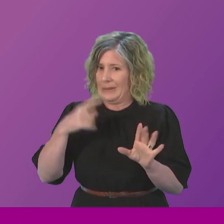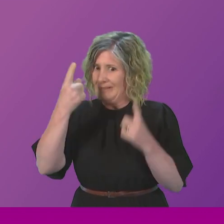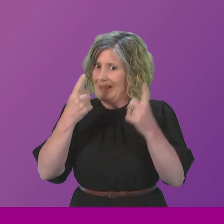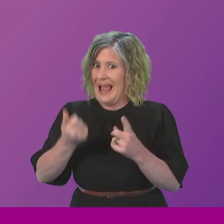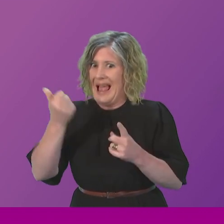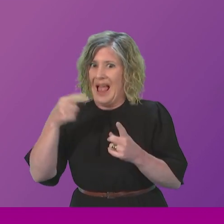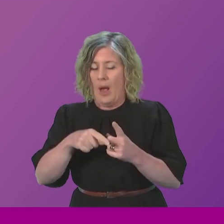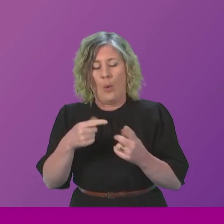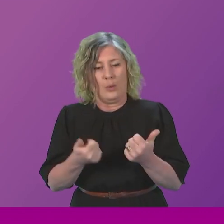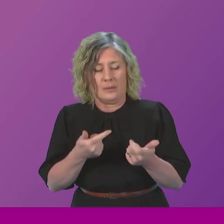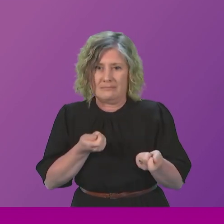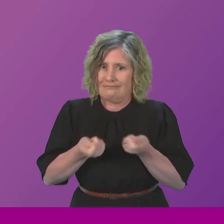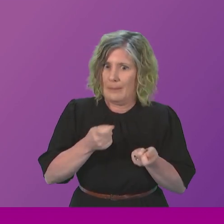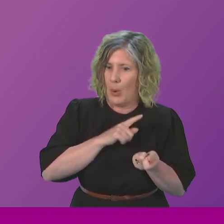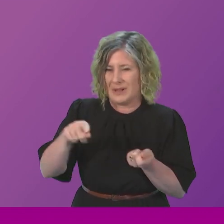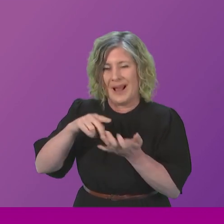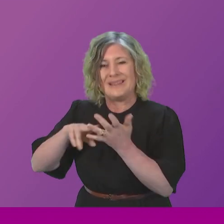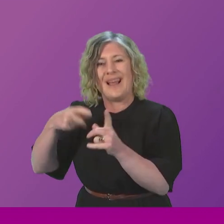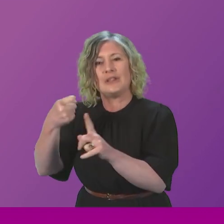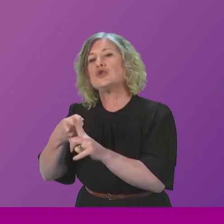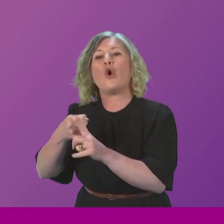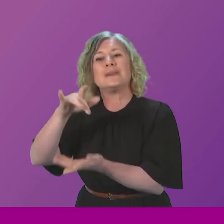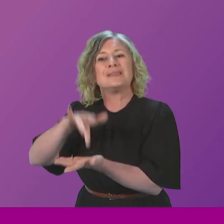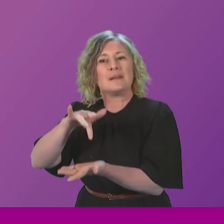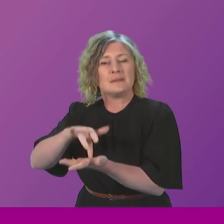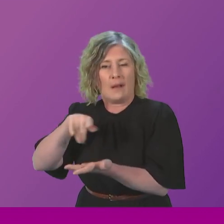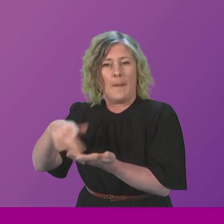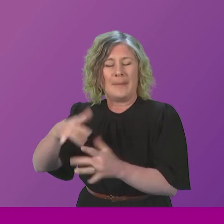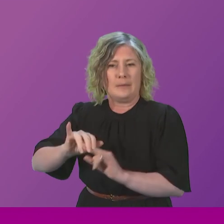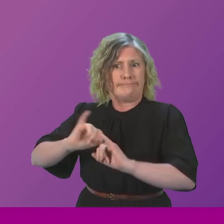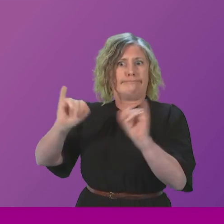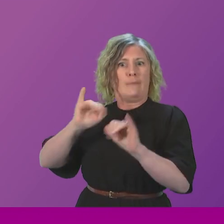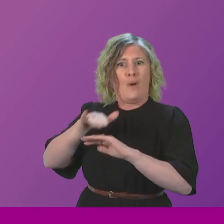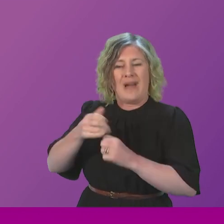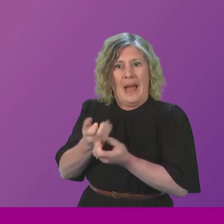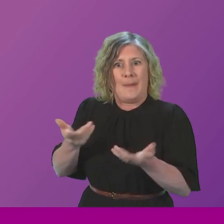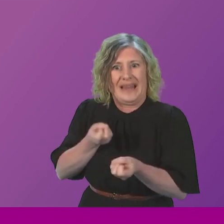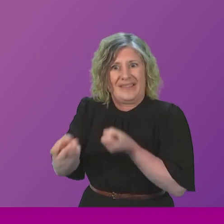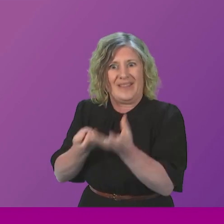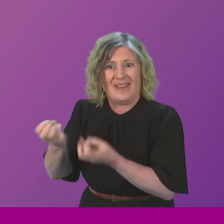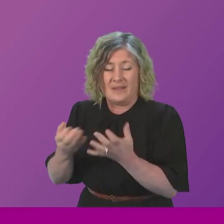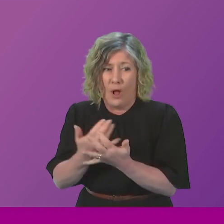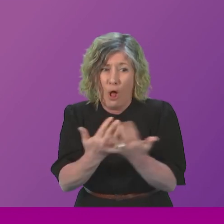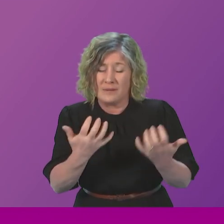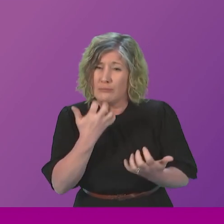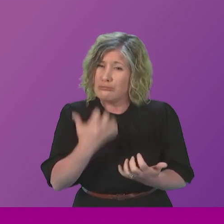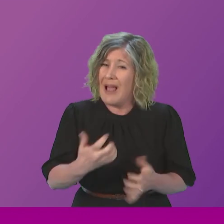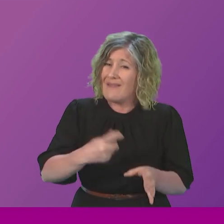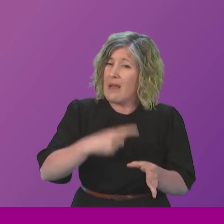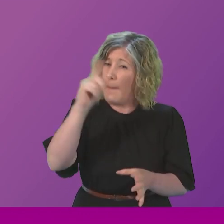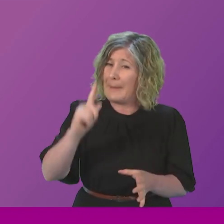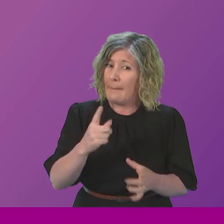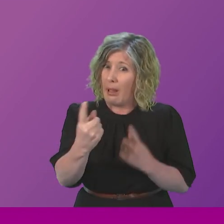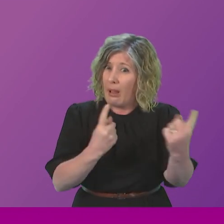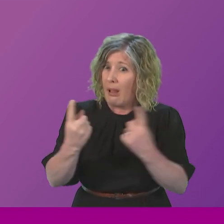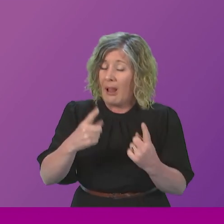Tavistock Centre and a lack of evidence supporting the use of puberty blockers. More and more brave young people are coming forward to talk openly